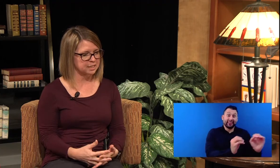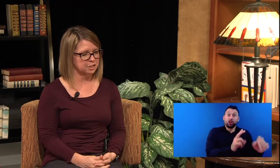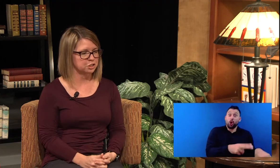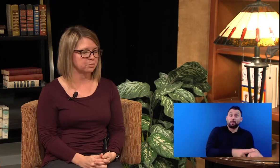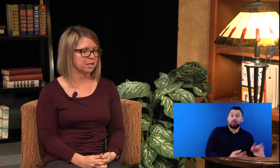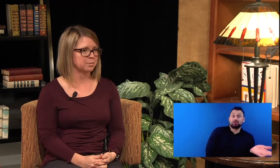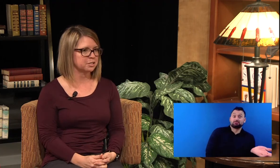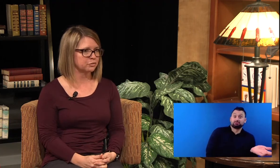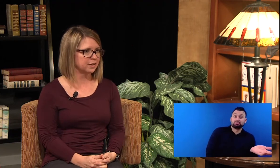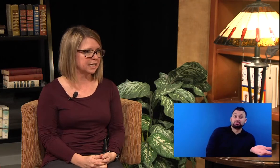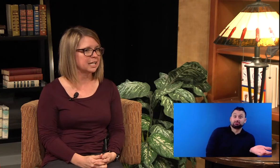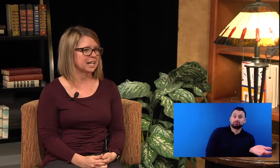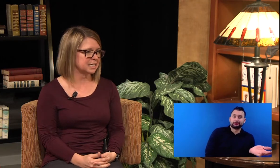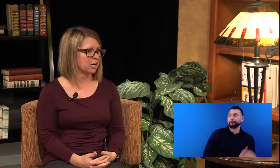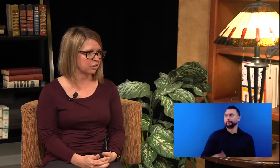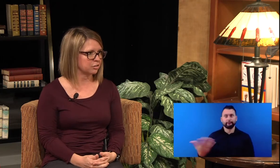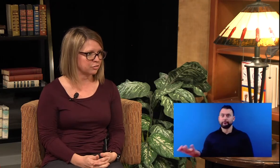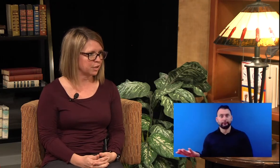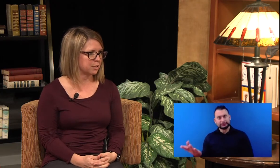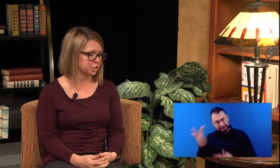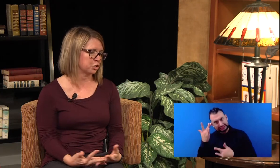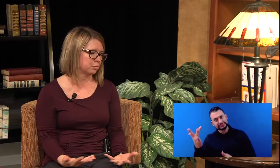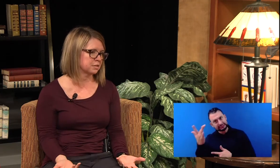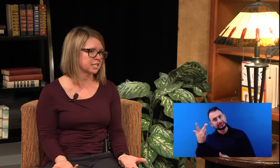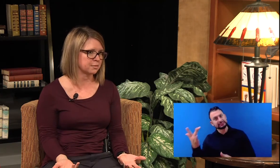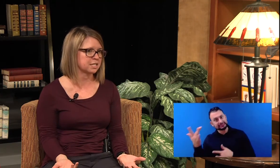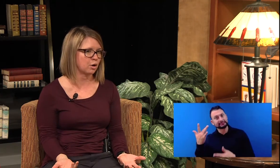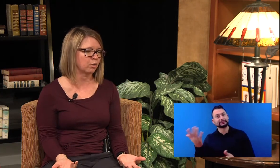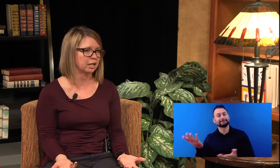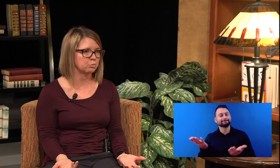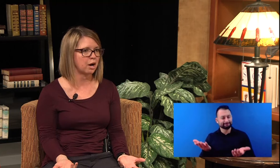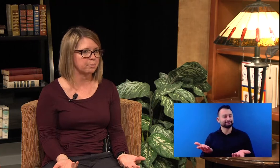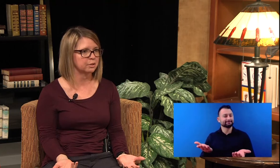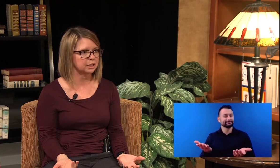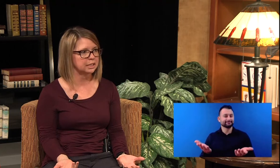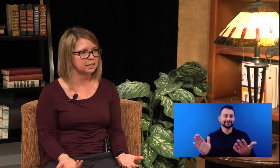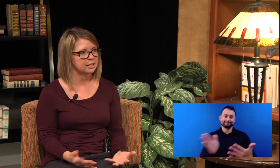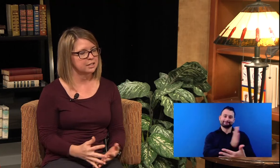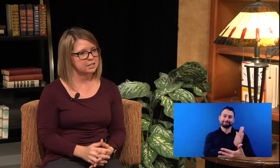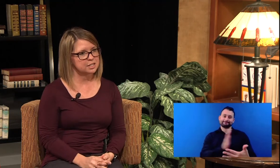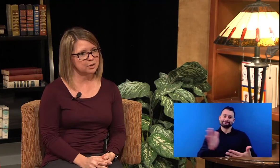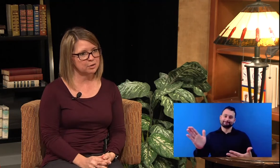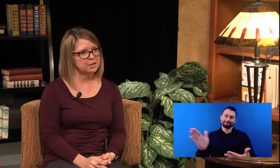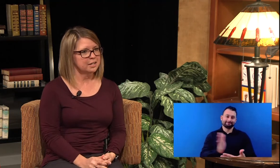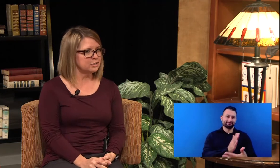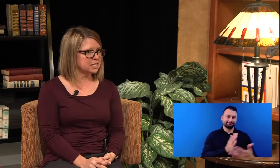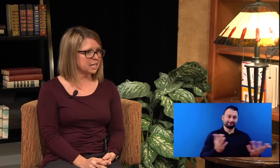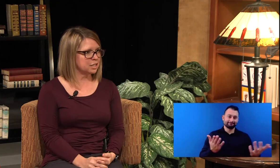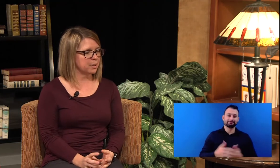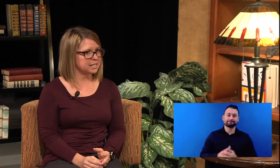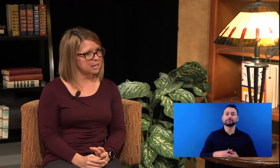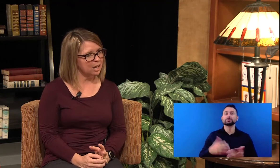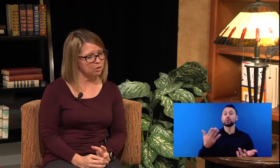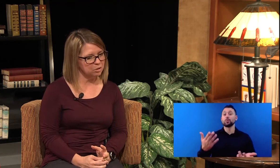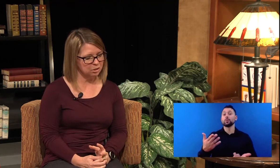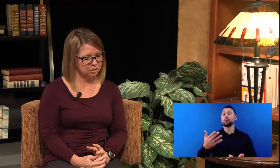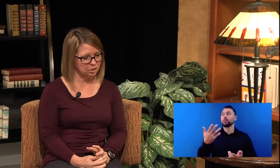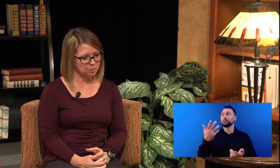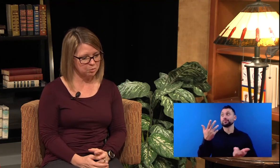that you should be able to fight, it's harder to fight because your immune system's not working properly. So just kind of depends on how we're, you know, what we're